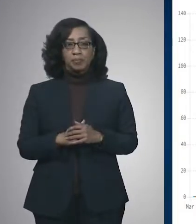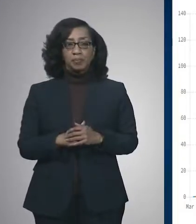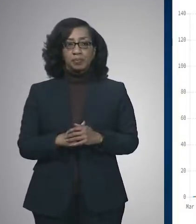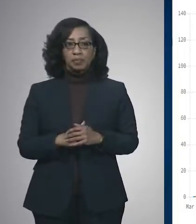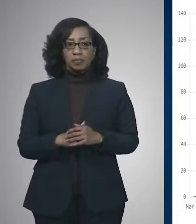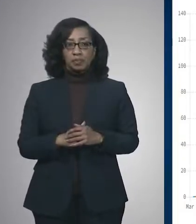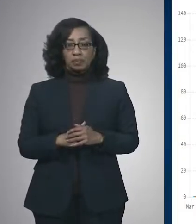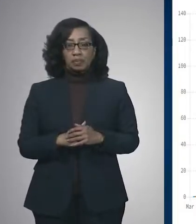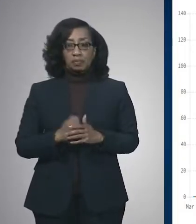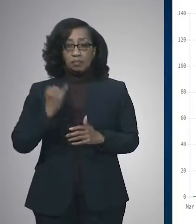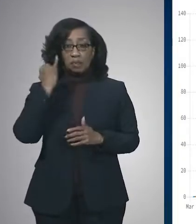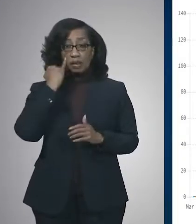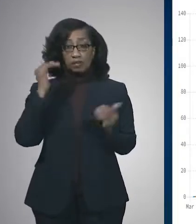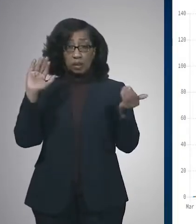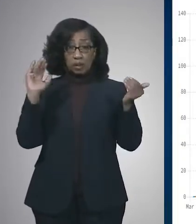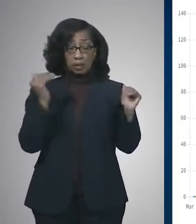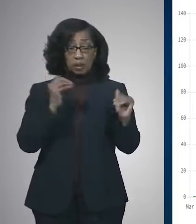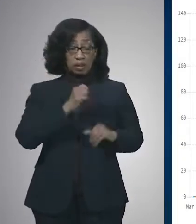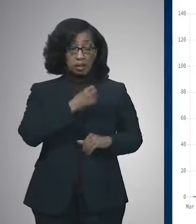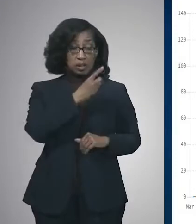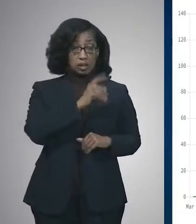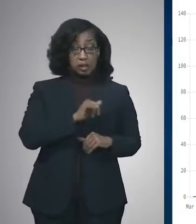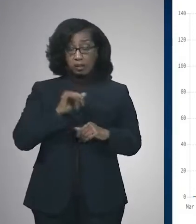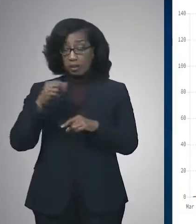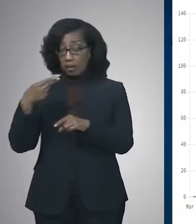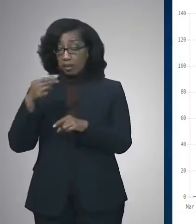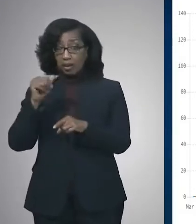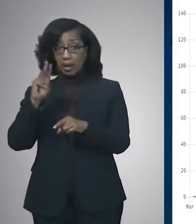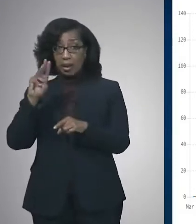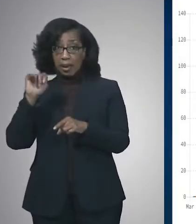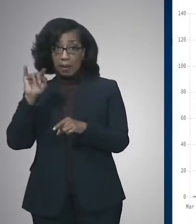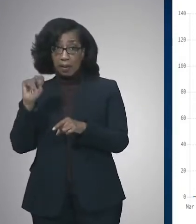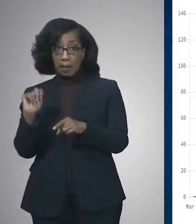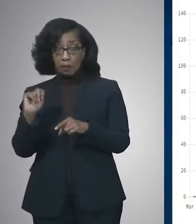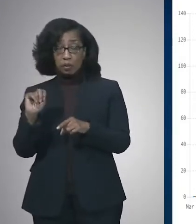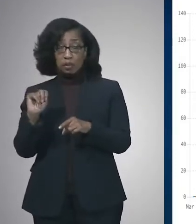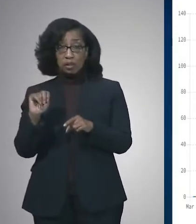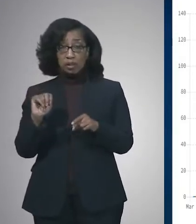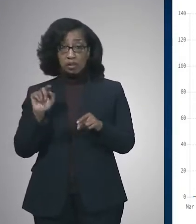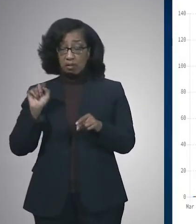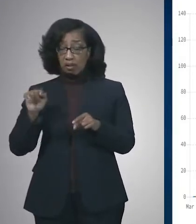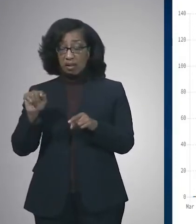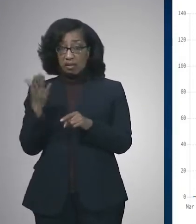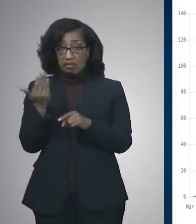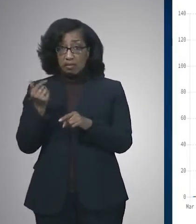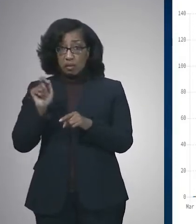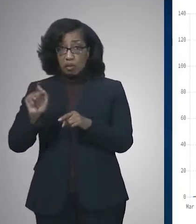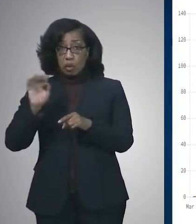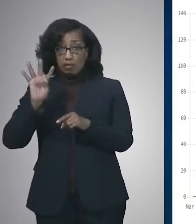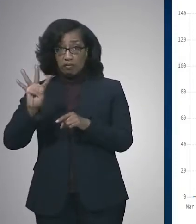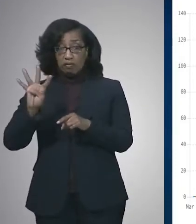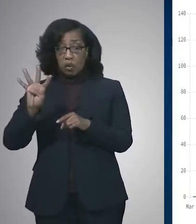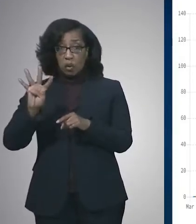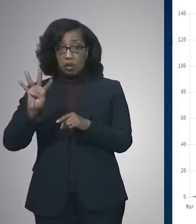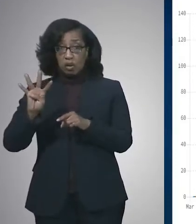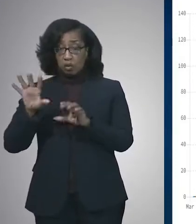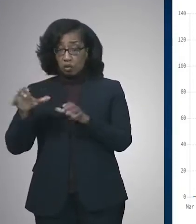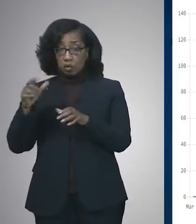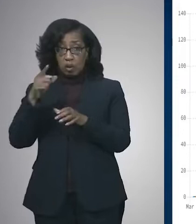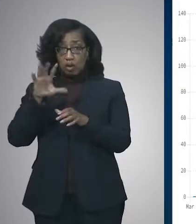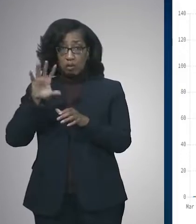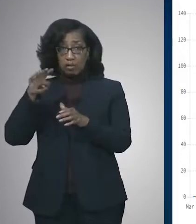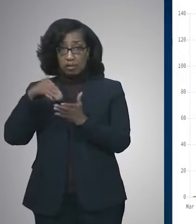When you compare Shelby County to Hamilton County, Hamilton County has 15.4 cases per 100,000,